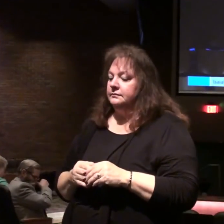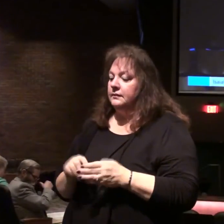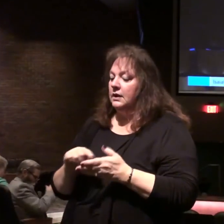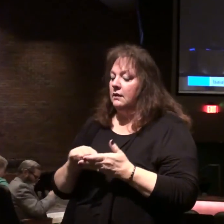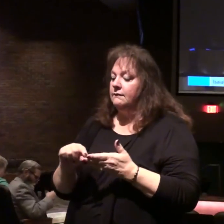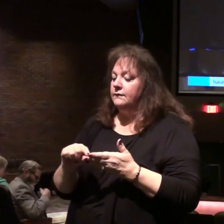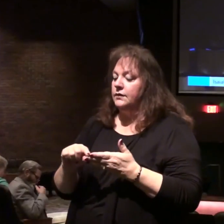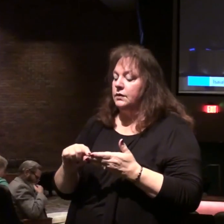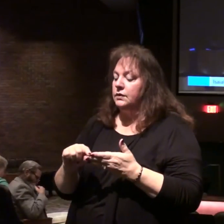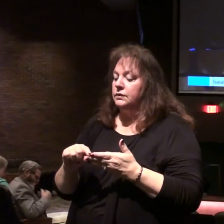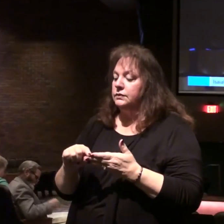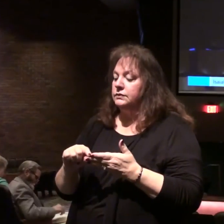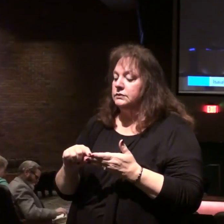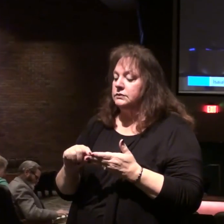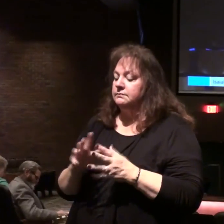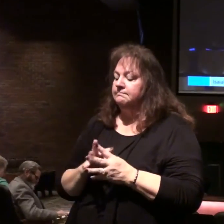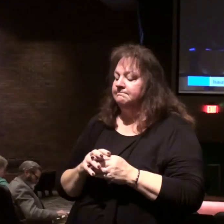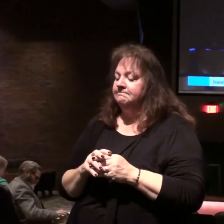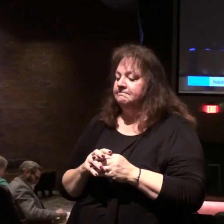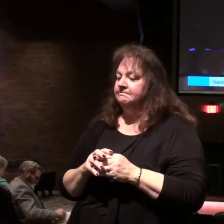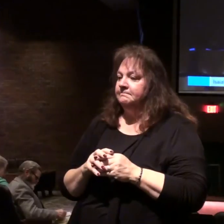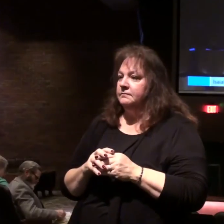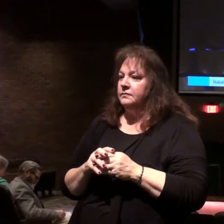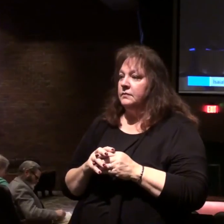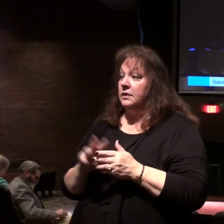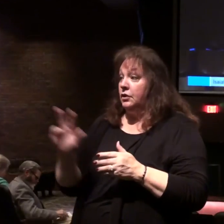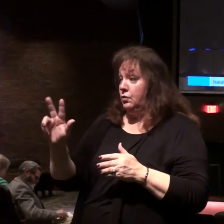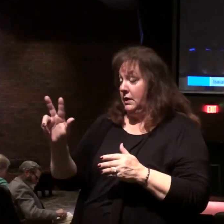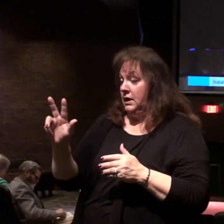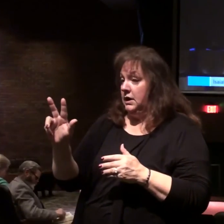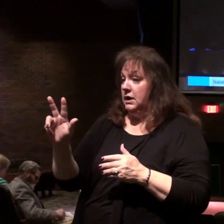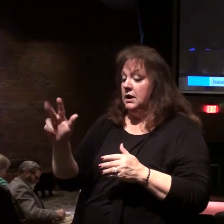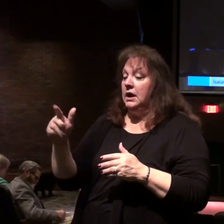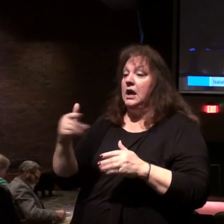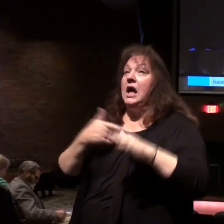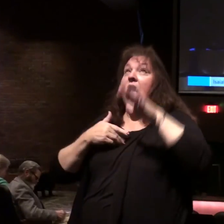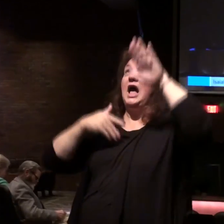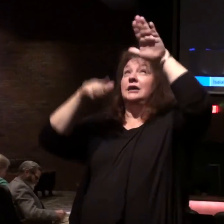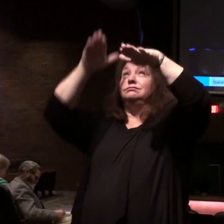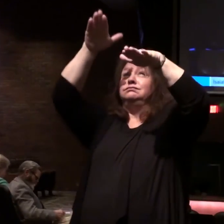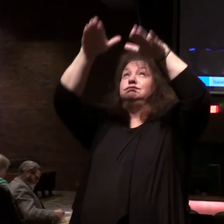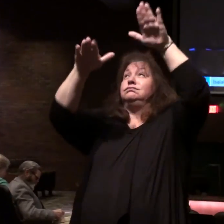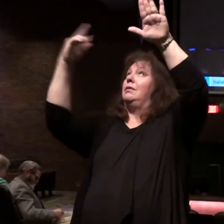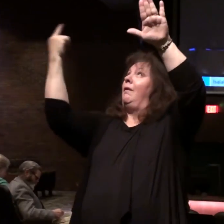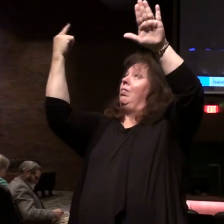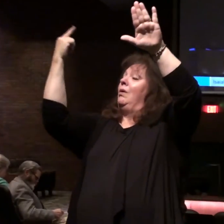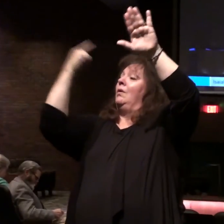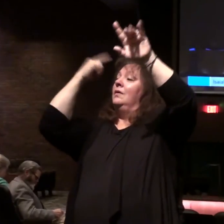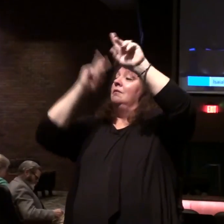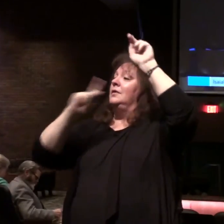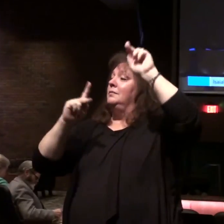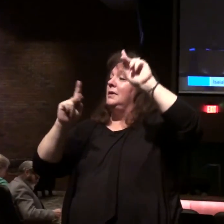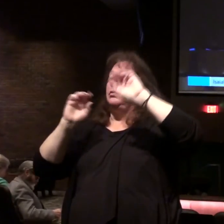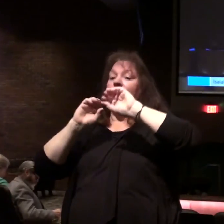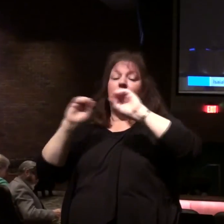Verse, what he says is, verse 3, I have trodden the wine trough alone. From the peoples there was no man with me. I